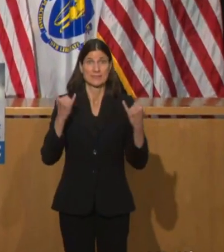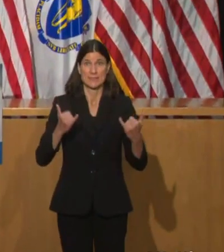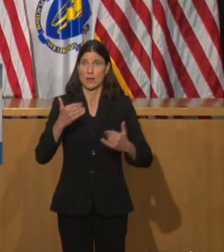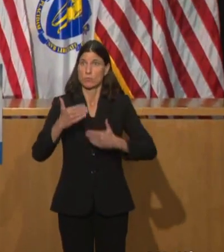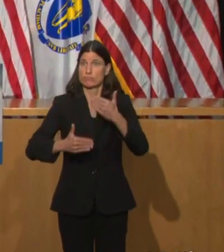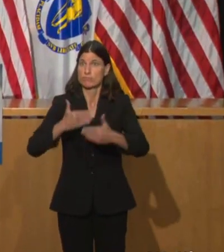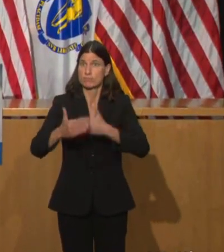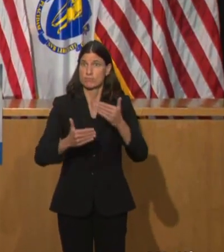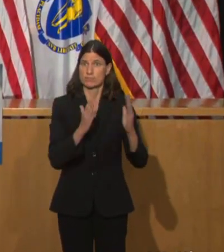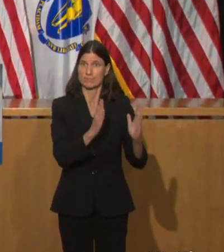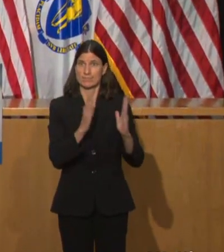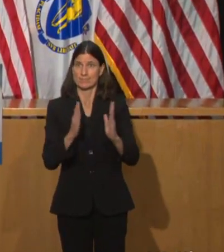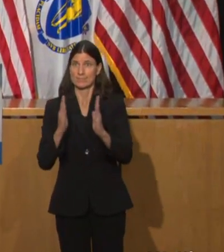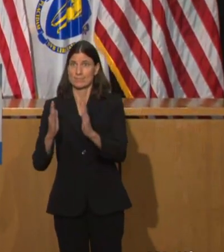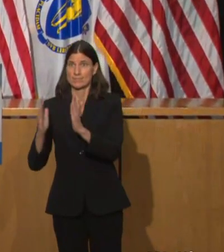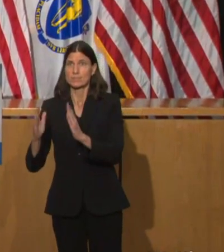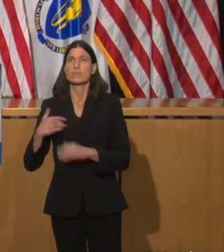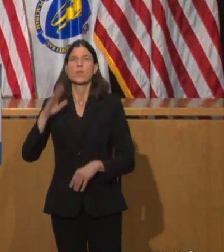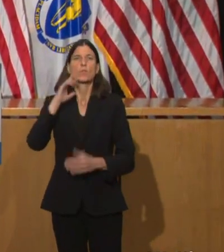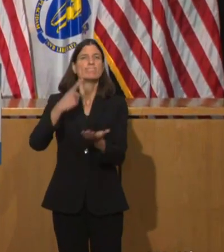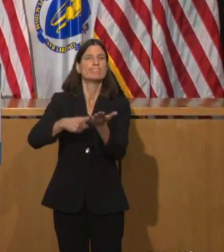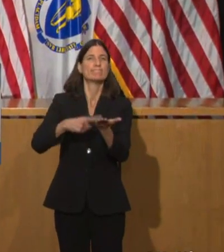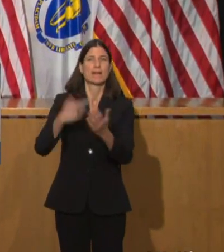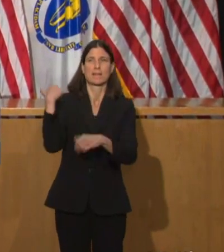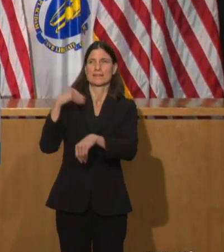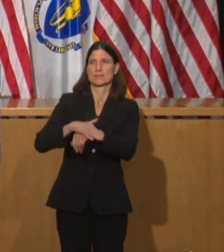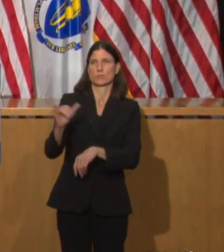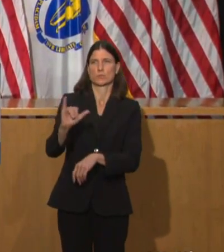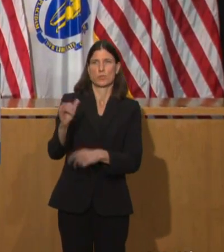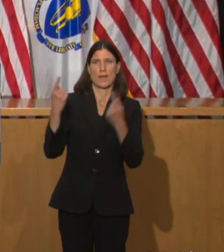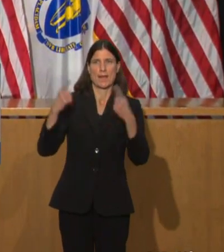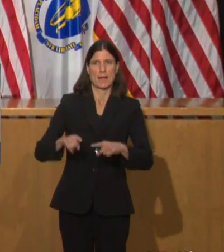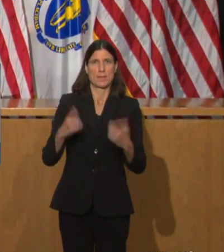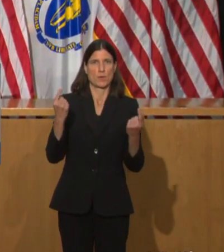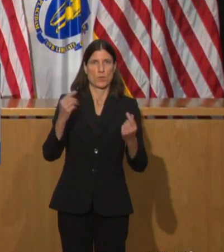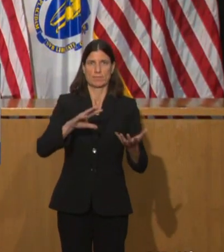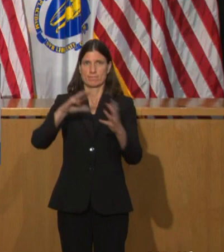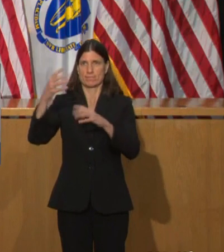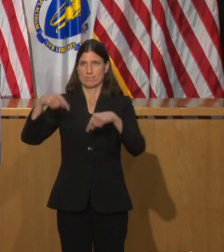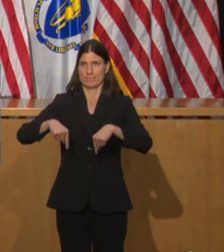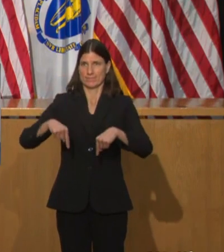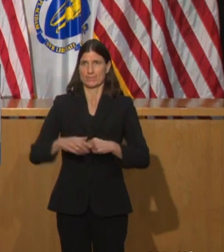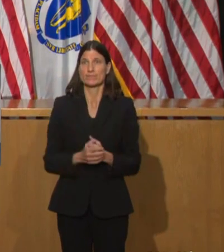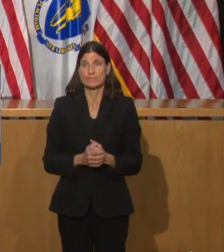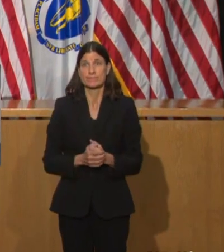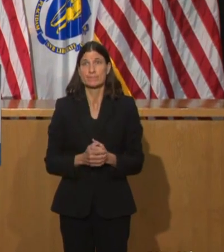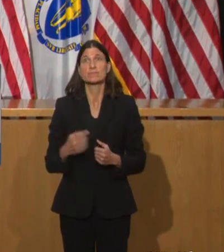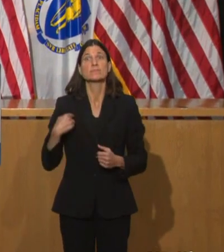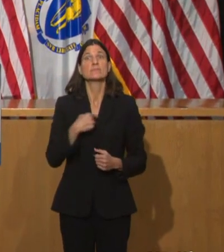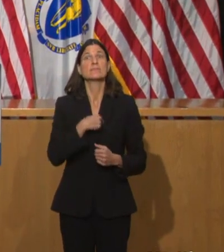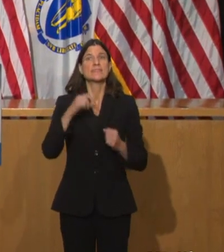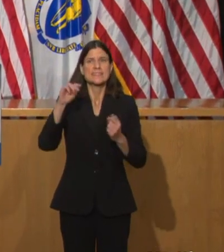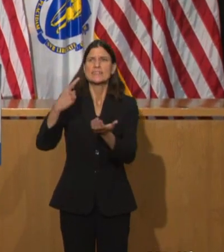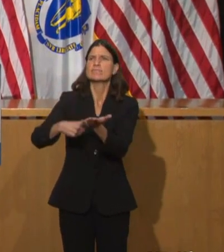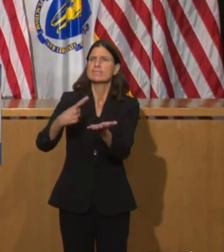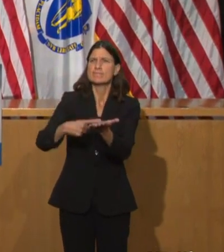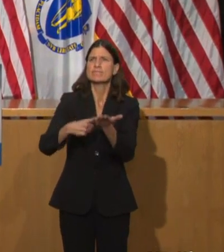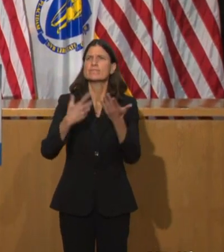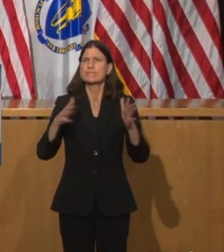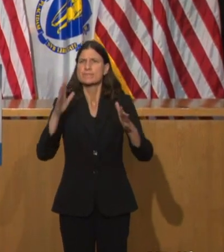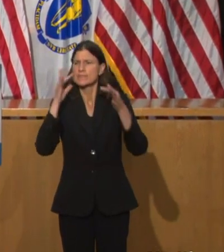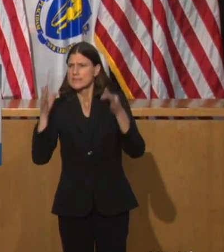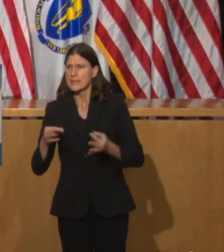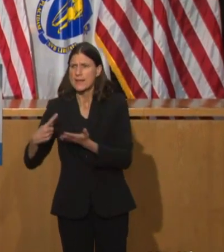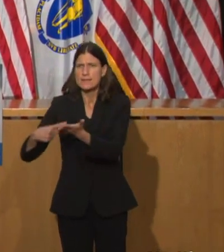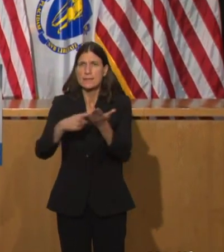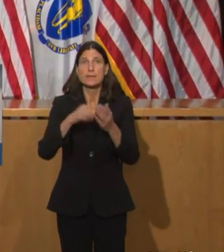Today I signed an executive order that clarifies which businesses and sectors fall into phase two of our reopening strategy.